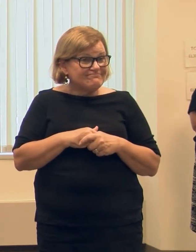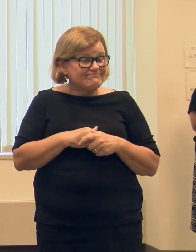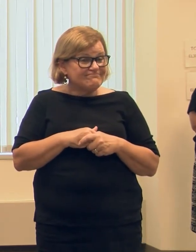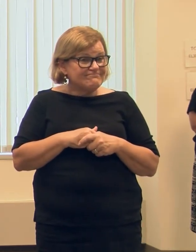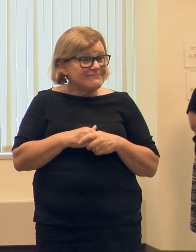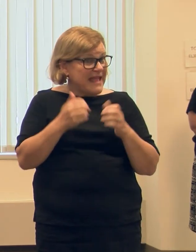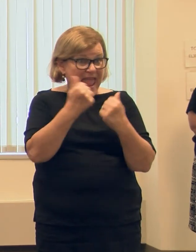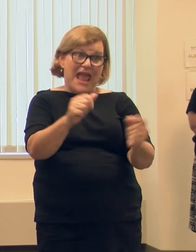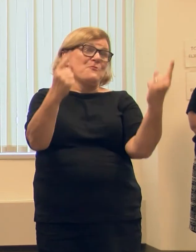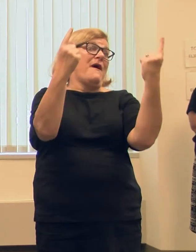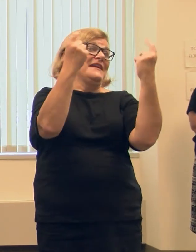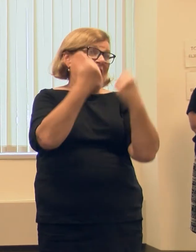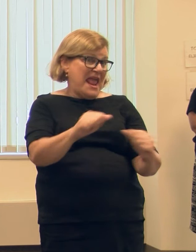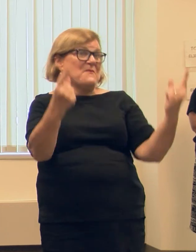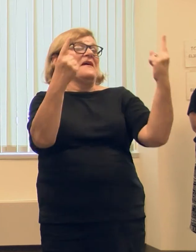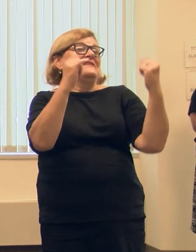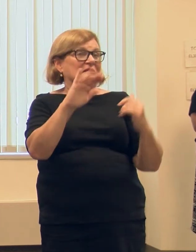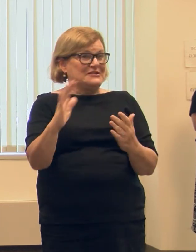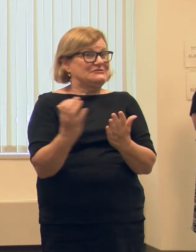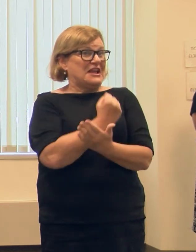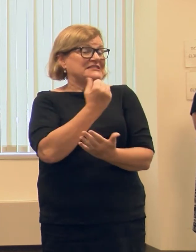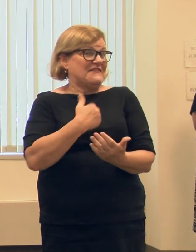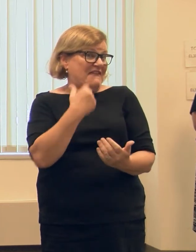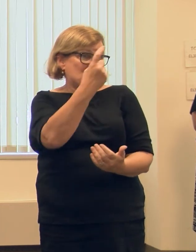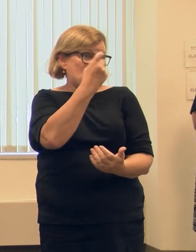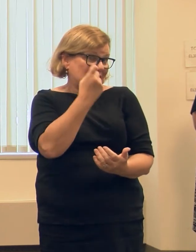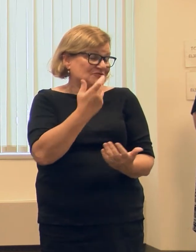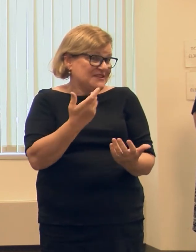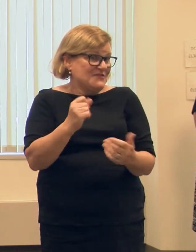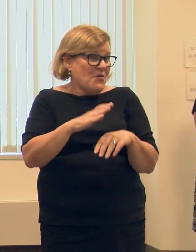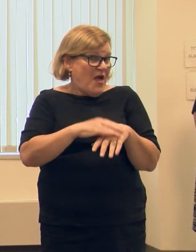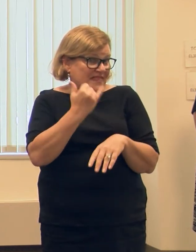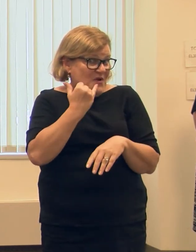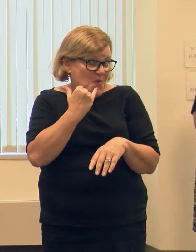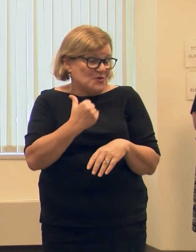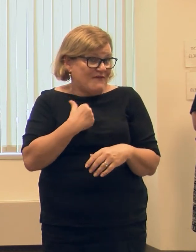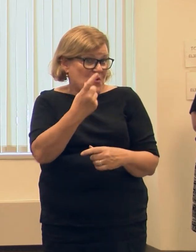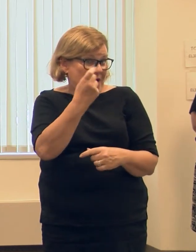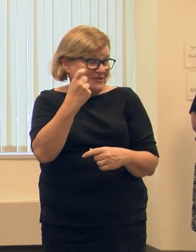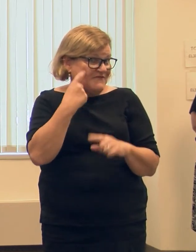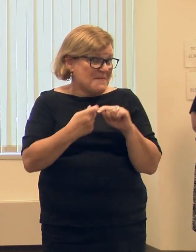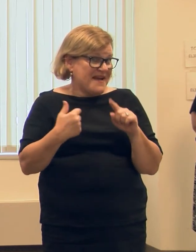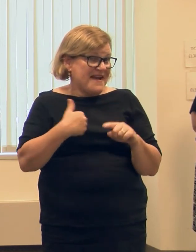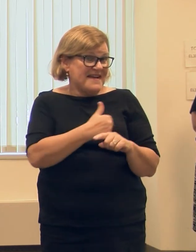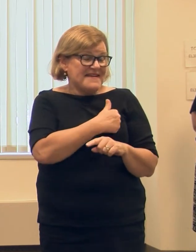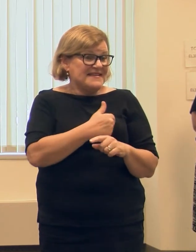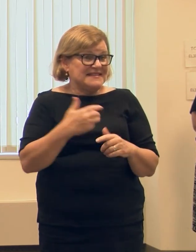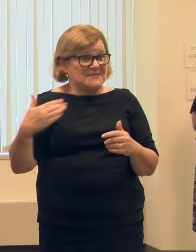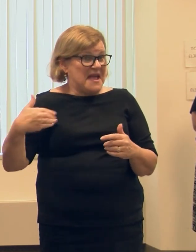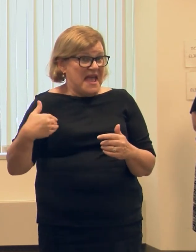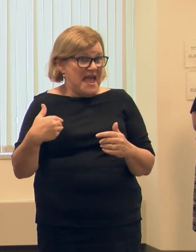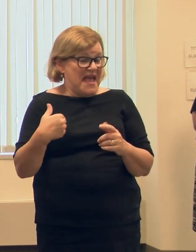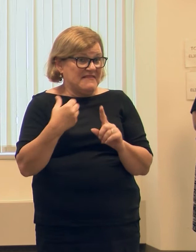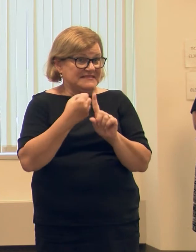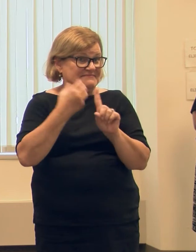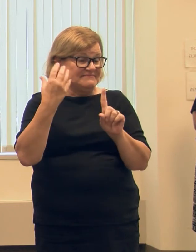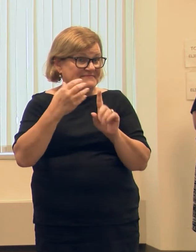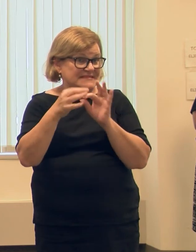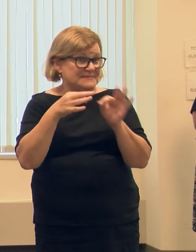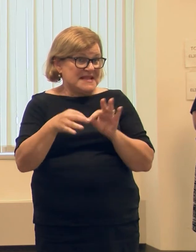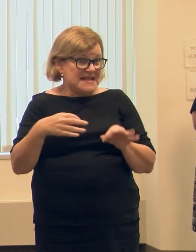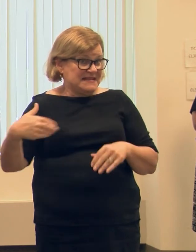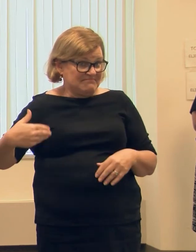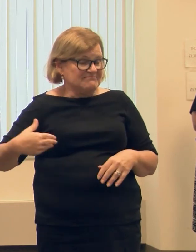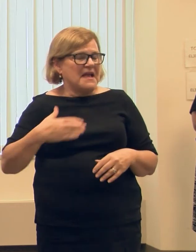Or anyone. Anyone, this is your opportunity. If you are on the line and you have a question of us that we didn't so succinctly answer,